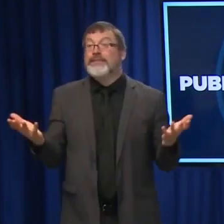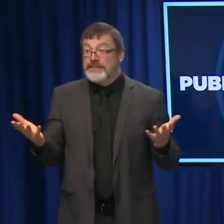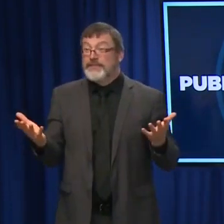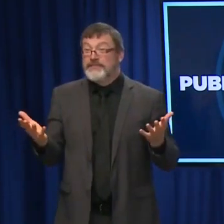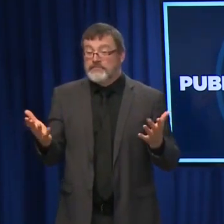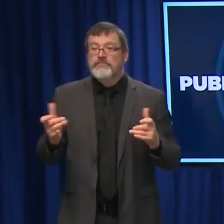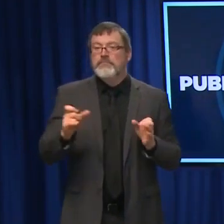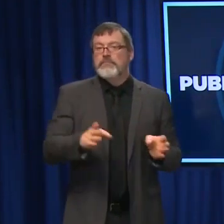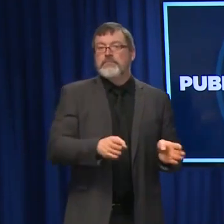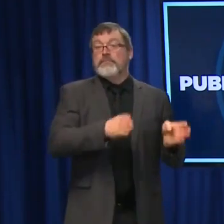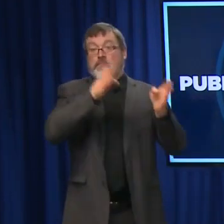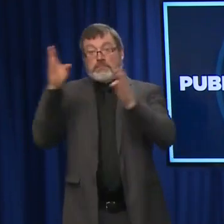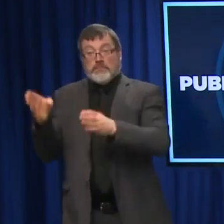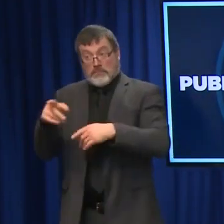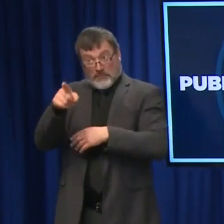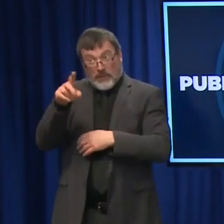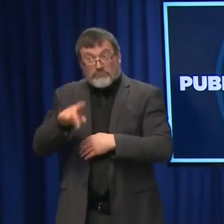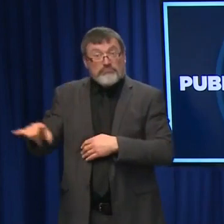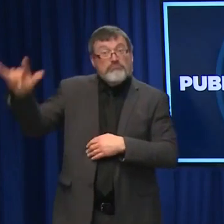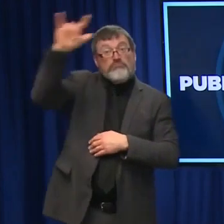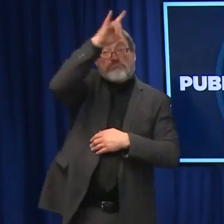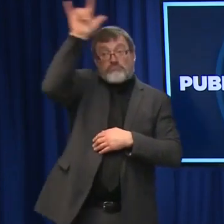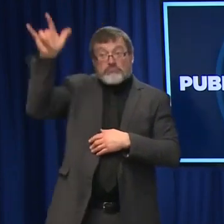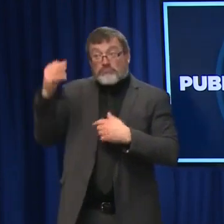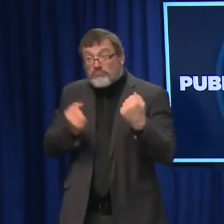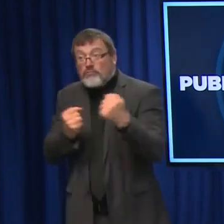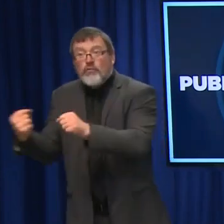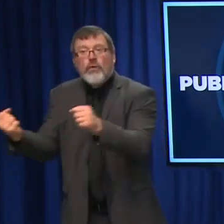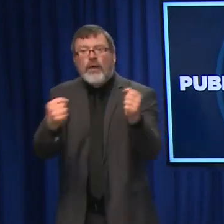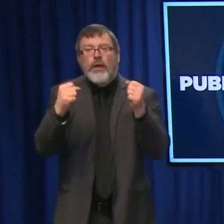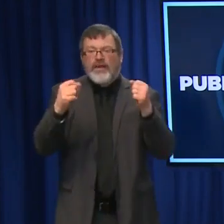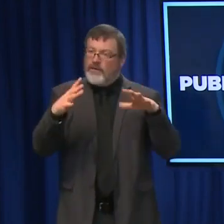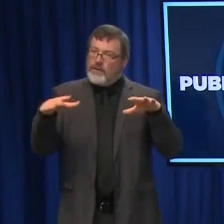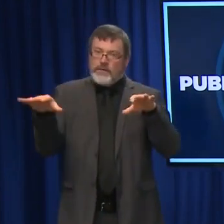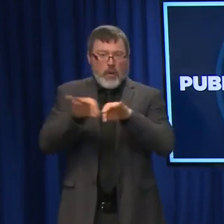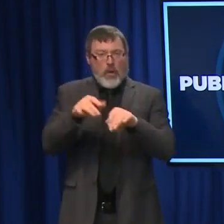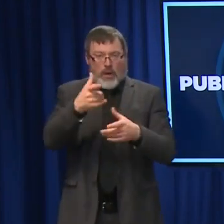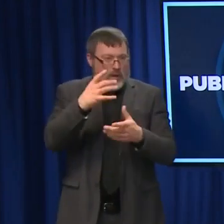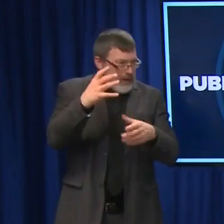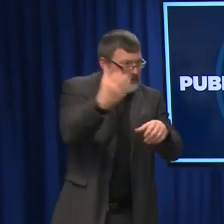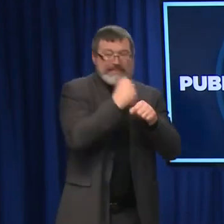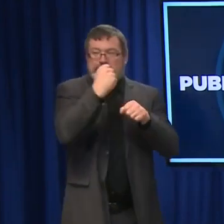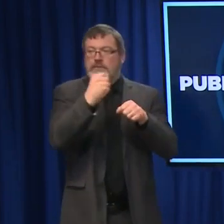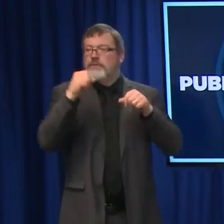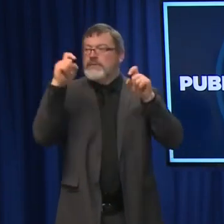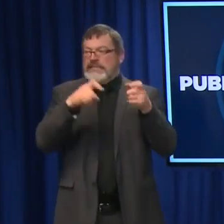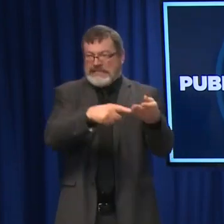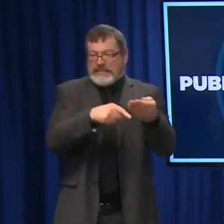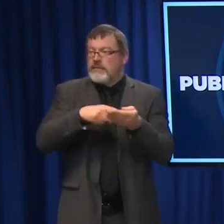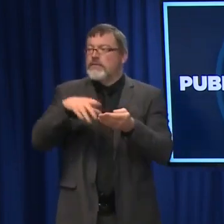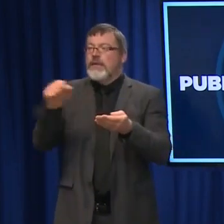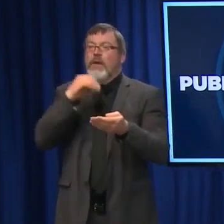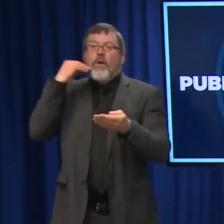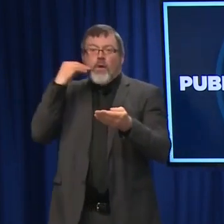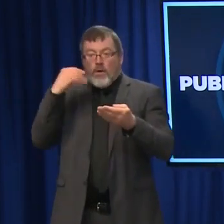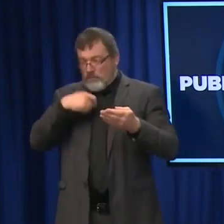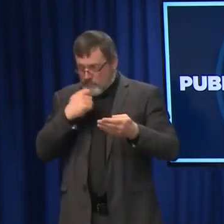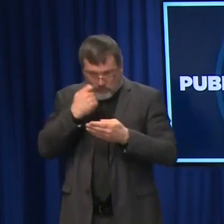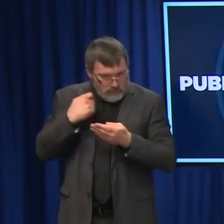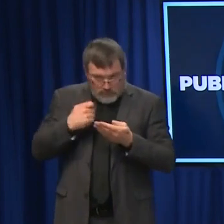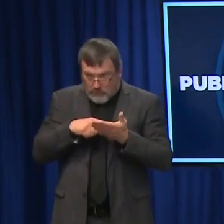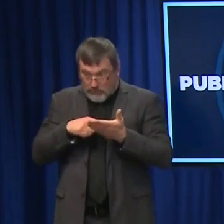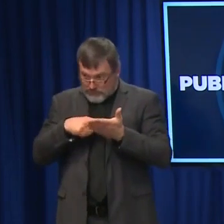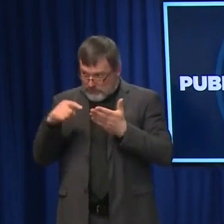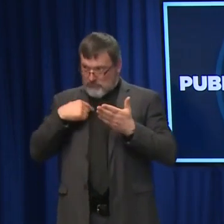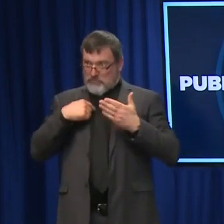getting tested after return from travel or after return from a family or group gathering is also important. In that setting, we